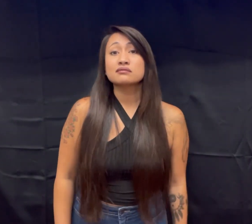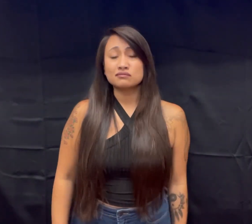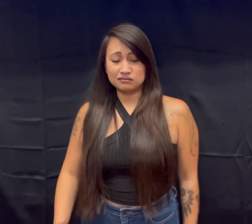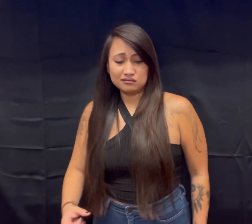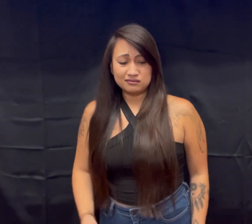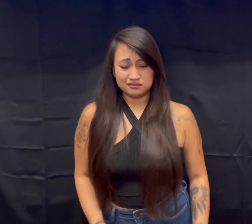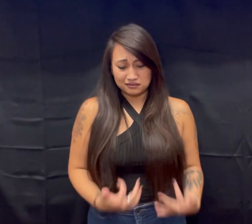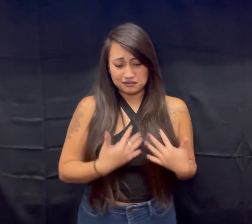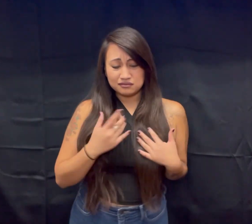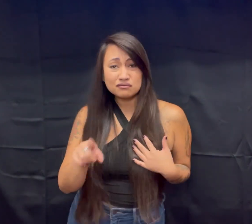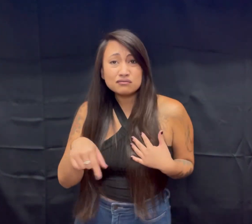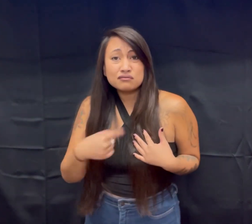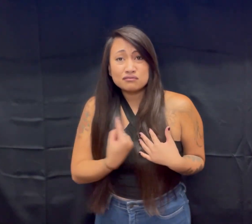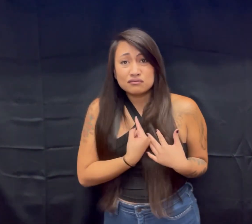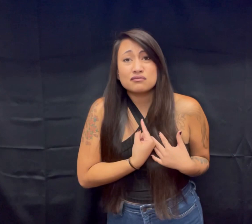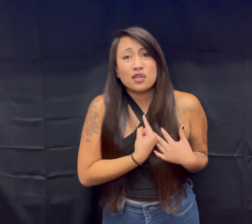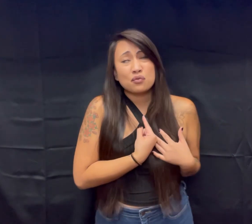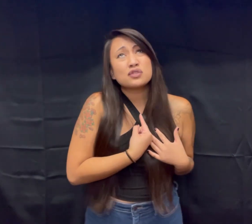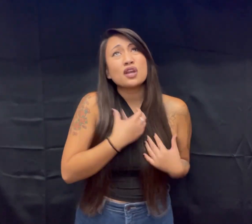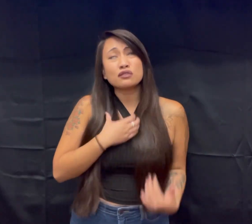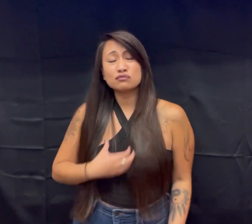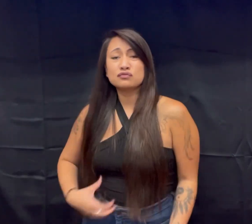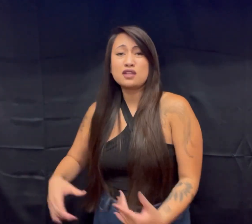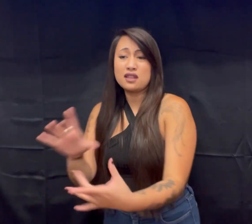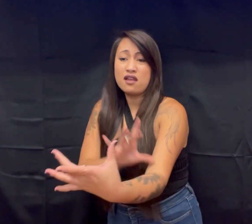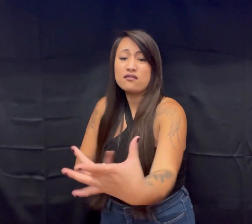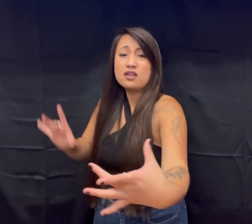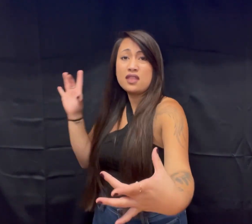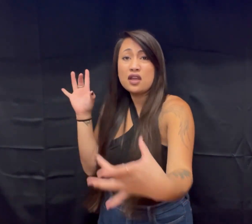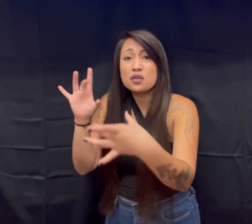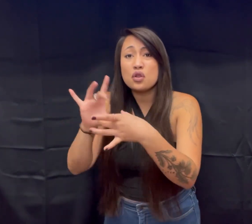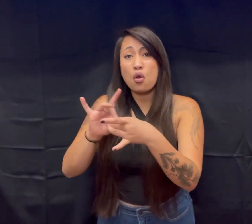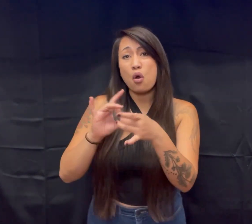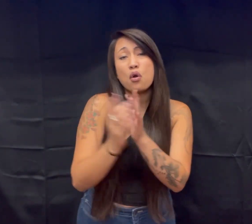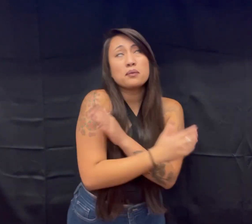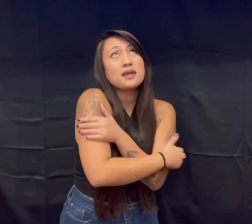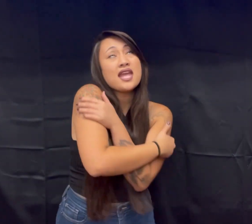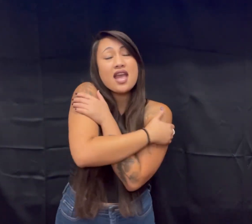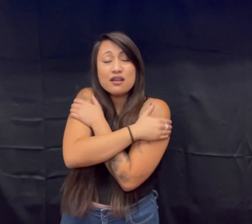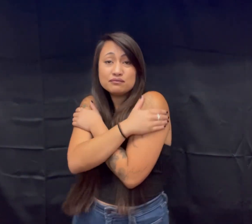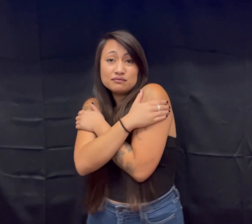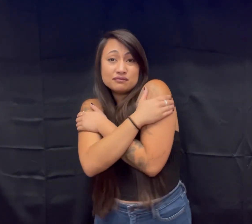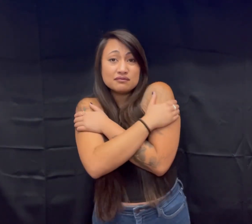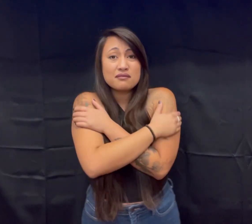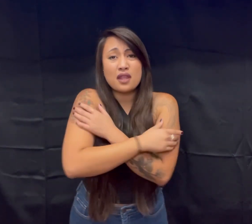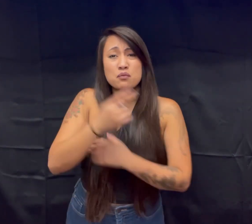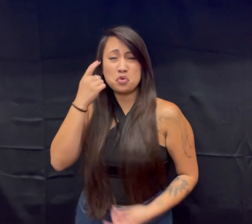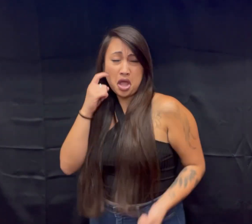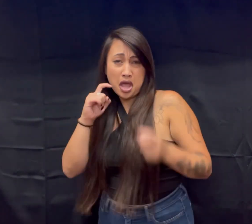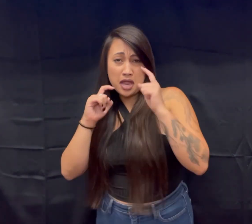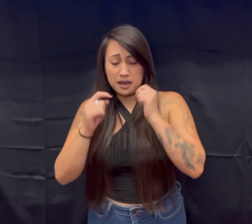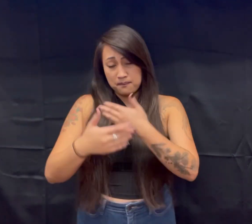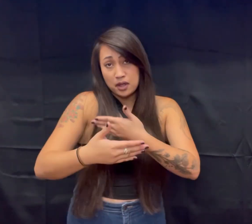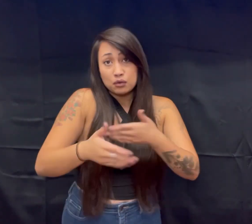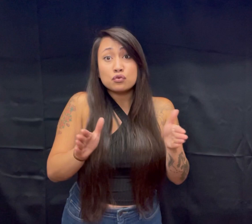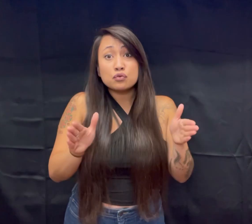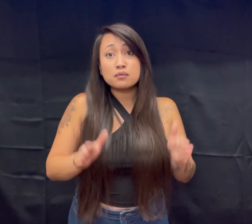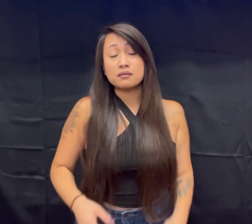so lonely Oh, I wish I'd find a lover that could hurt me Now I'm crying in my room